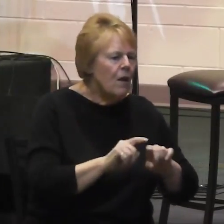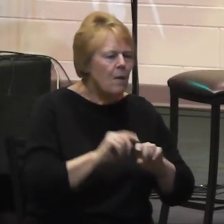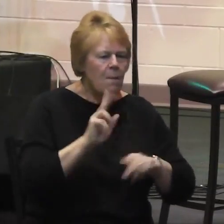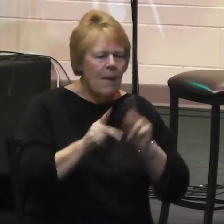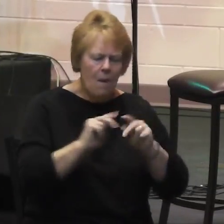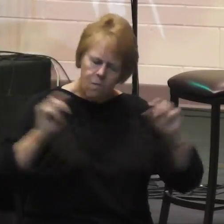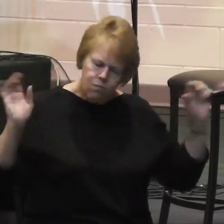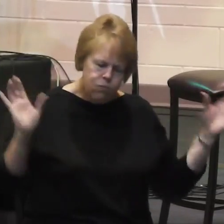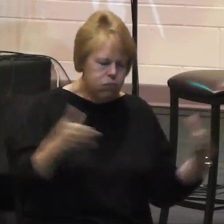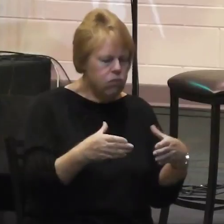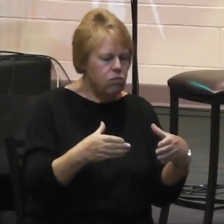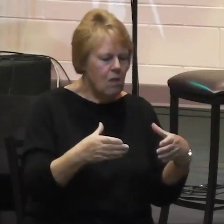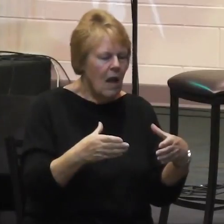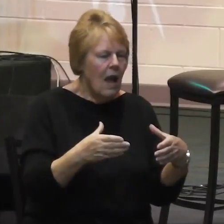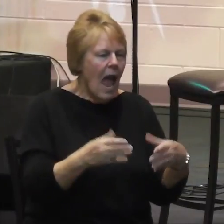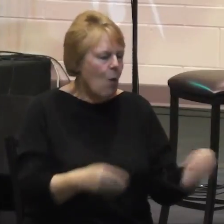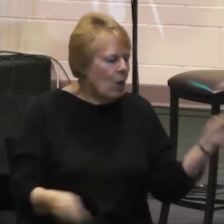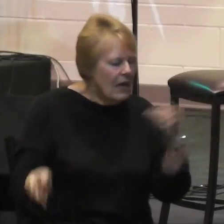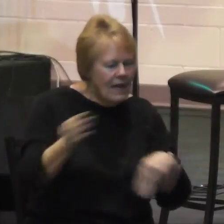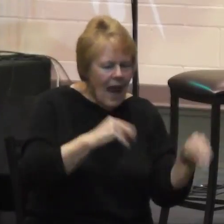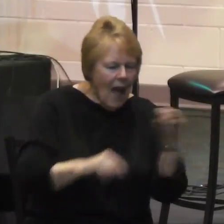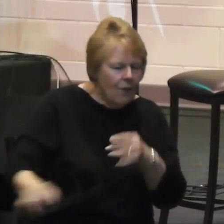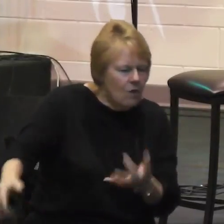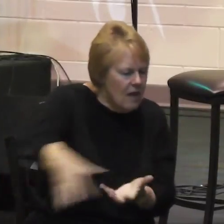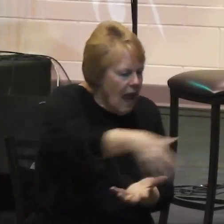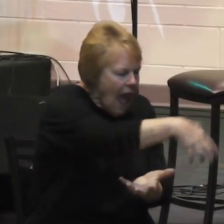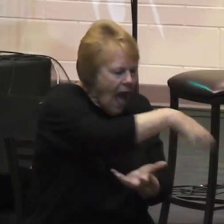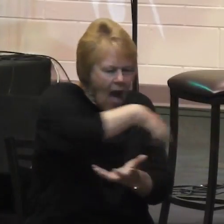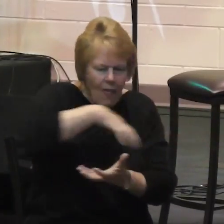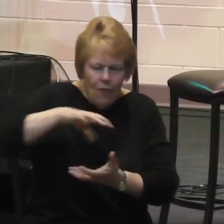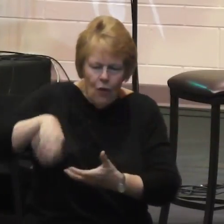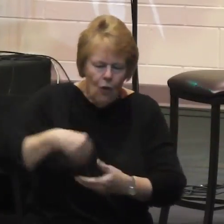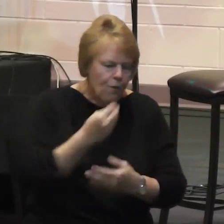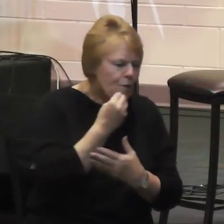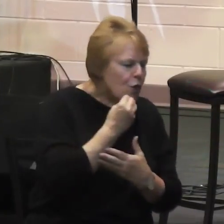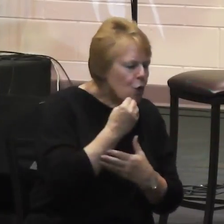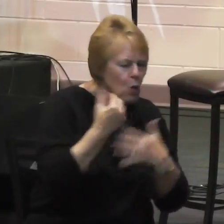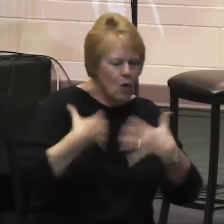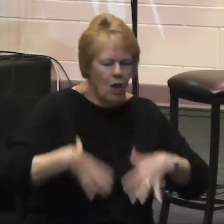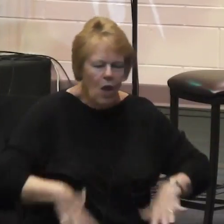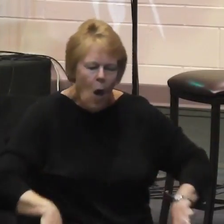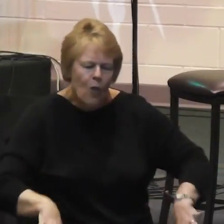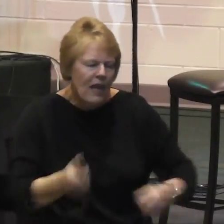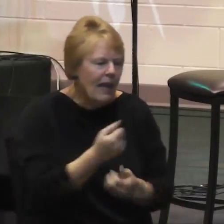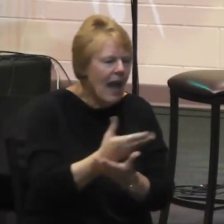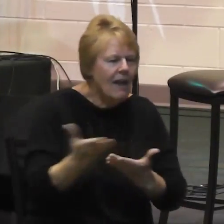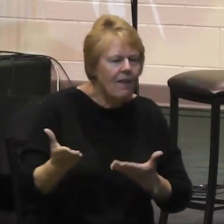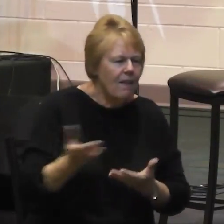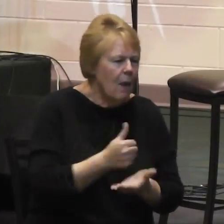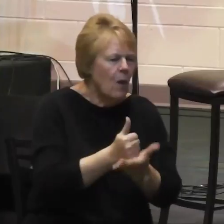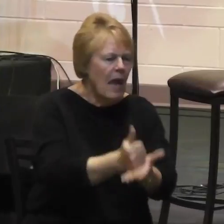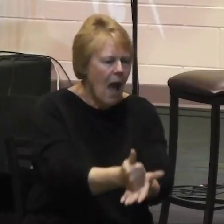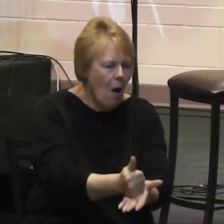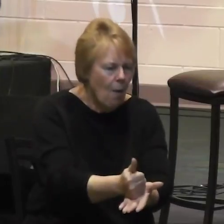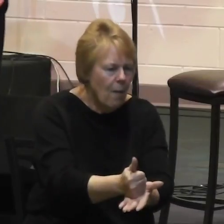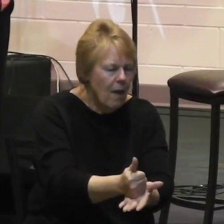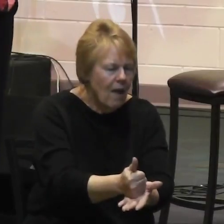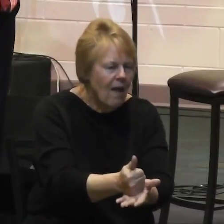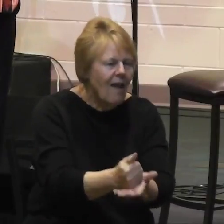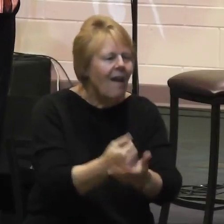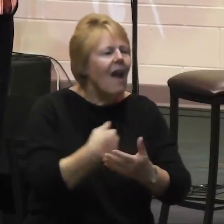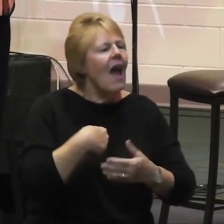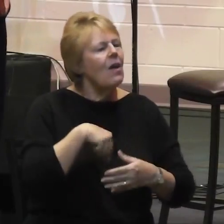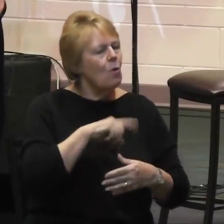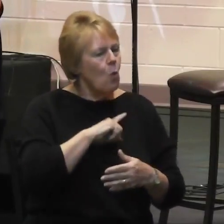and any help that we could get from the Church of Kenya. And we sought to travel to walk the